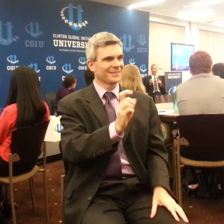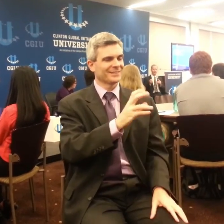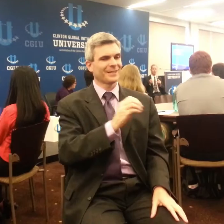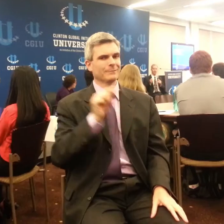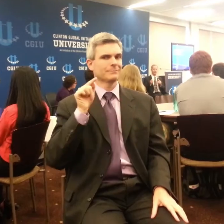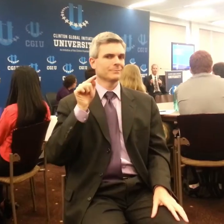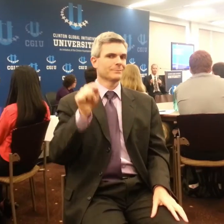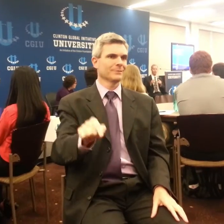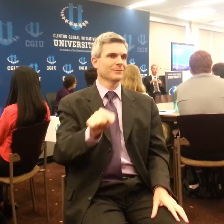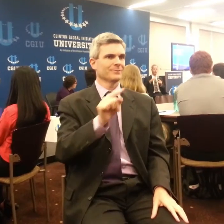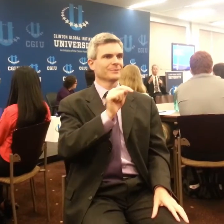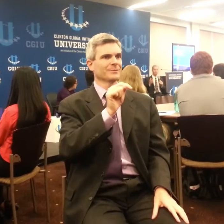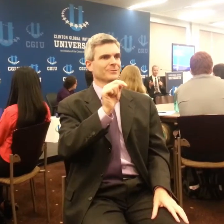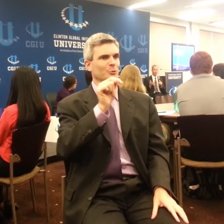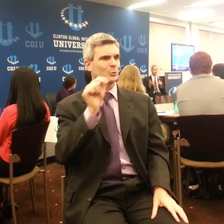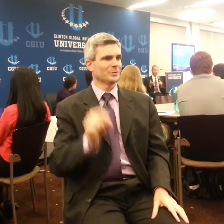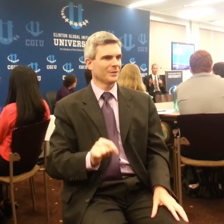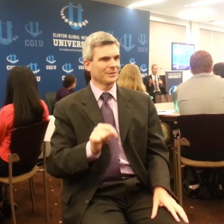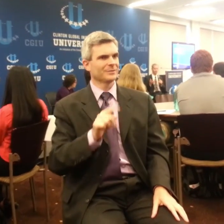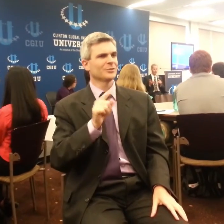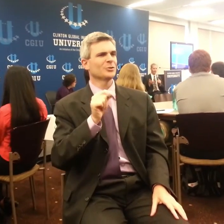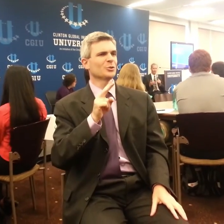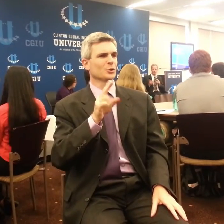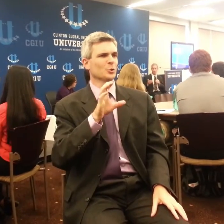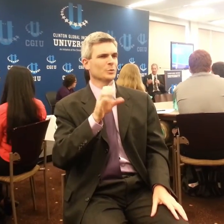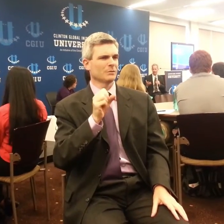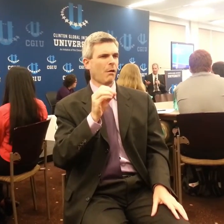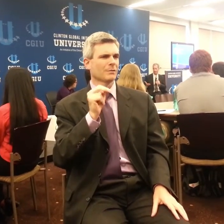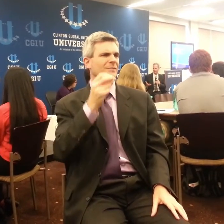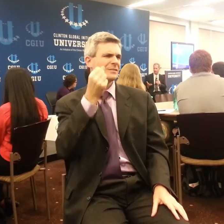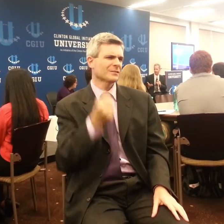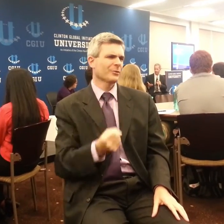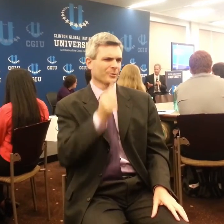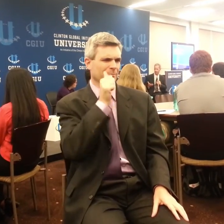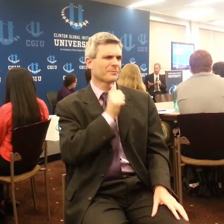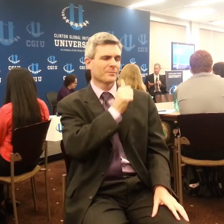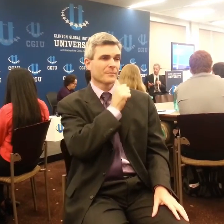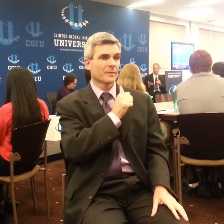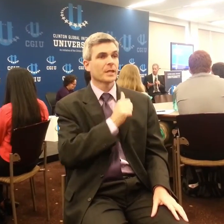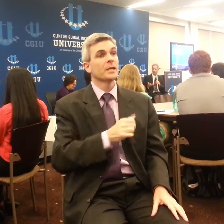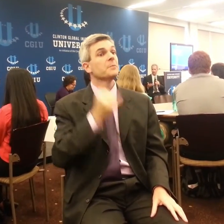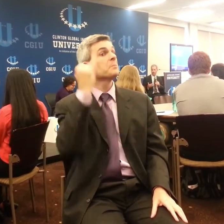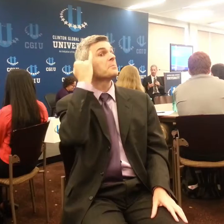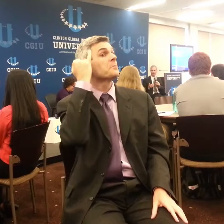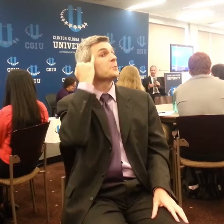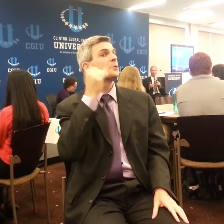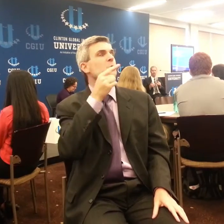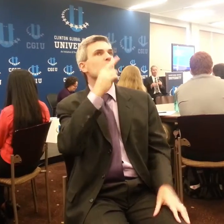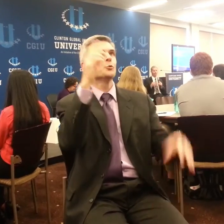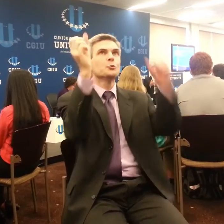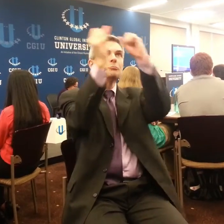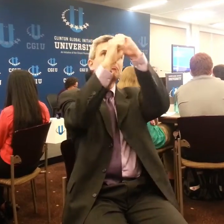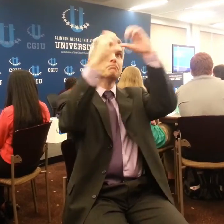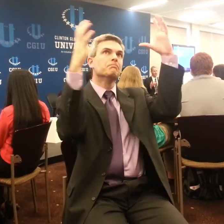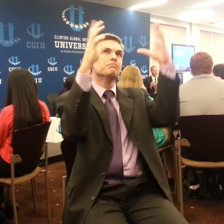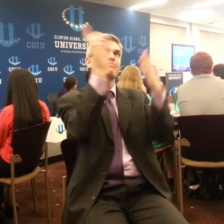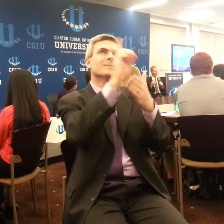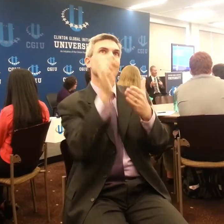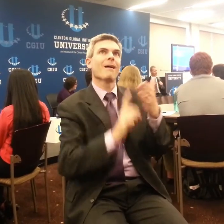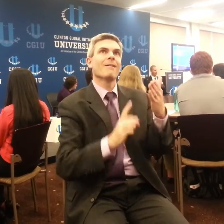a water system from scratch, this would not be the system that you envisioned. But yet, this is the system that we have